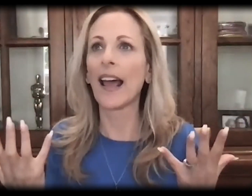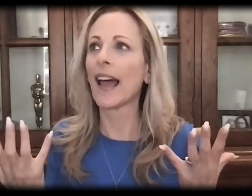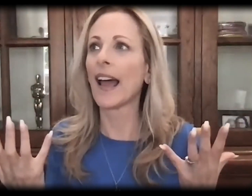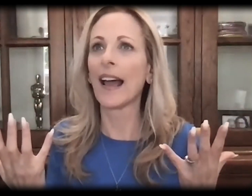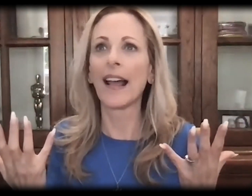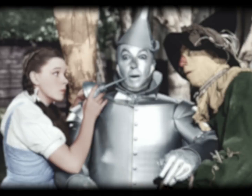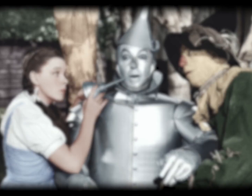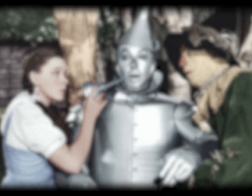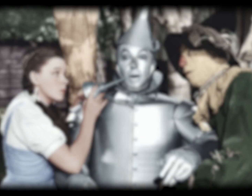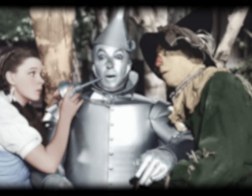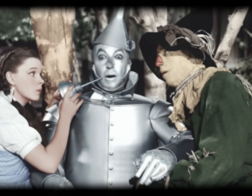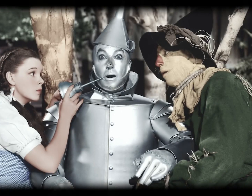speak.